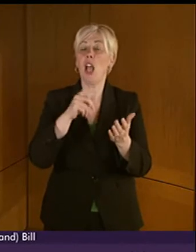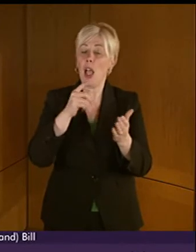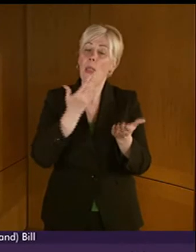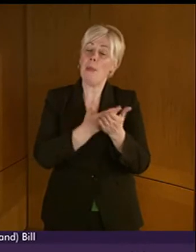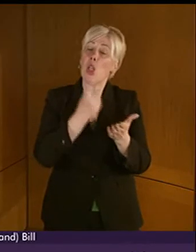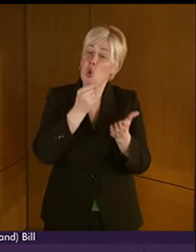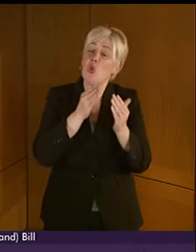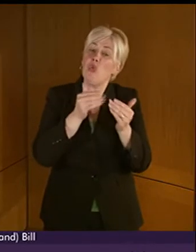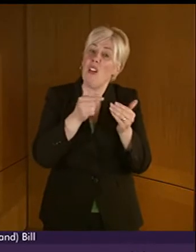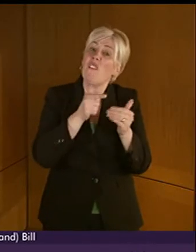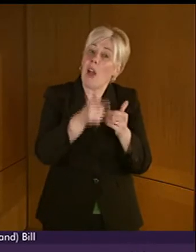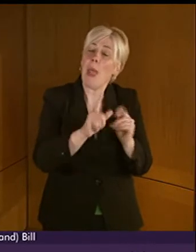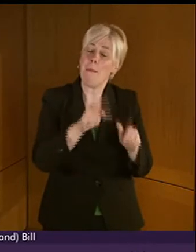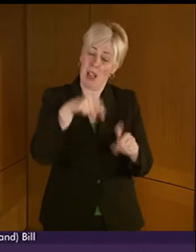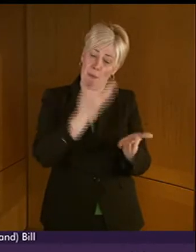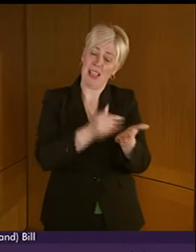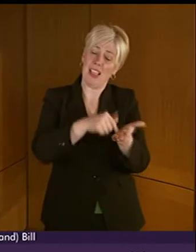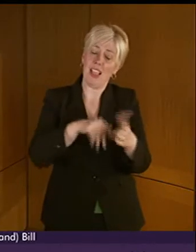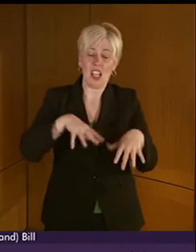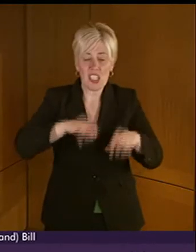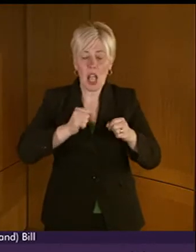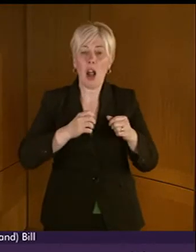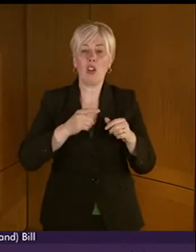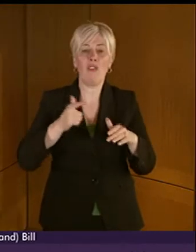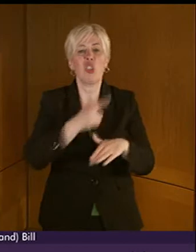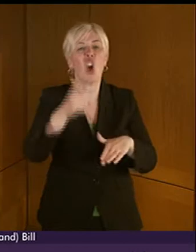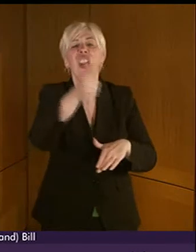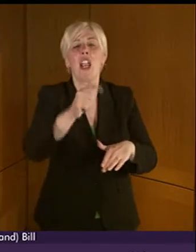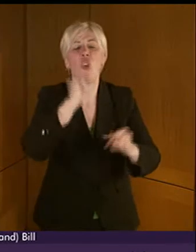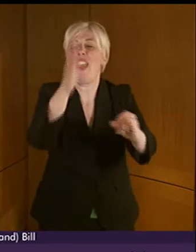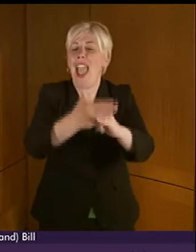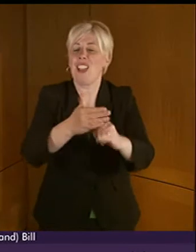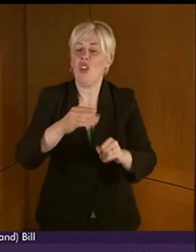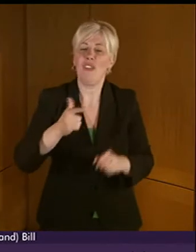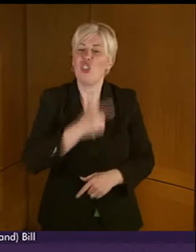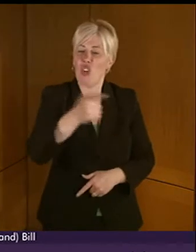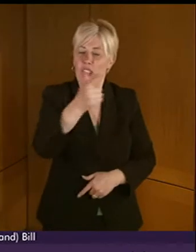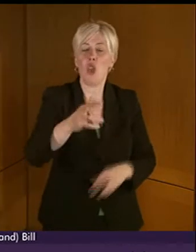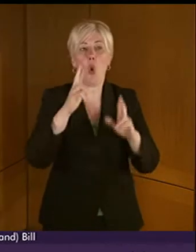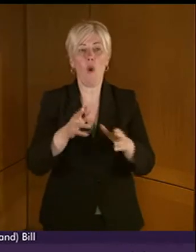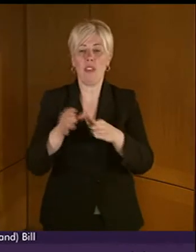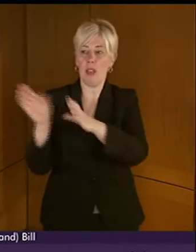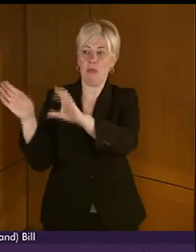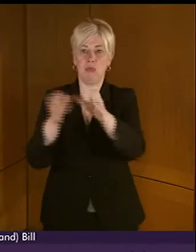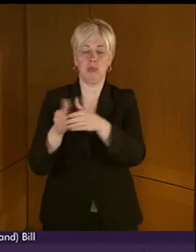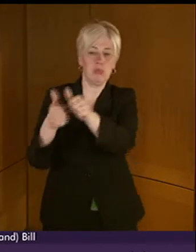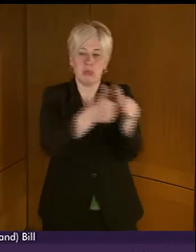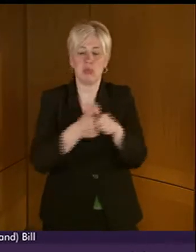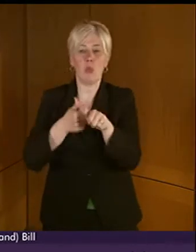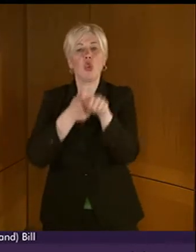but this bill is a start and a journey not the end and I very much hope that the parliament will unite and support it tonight.